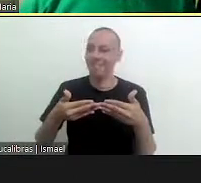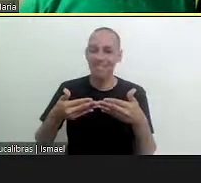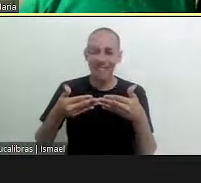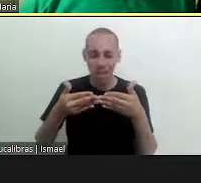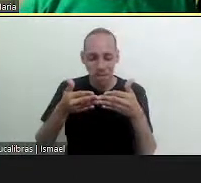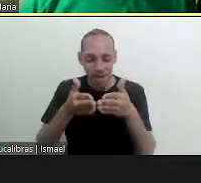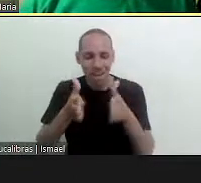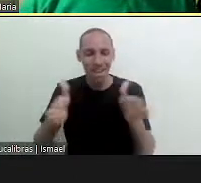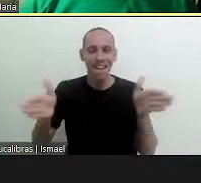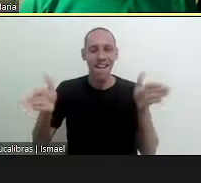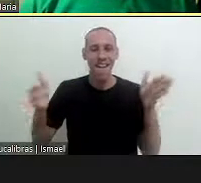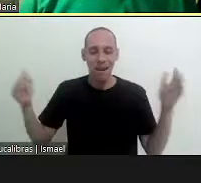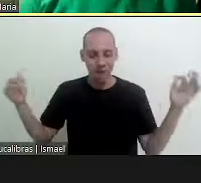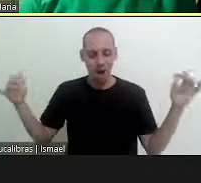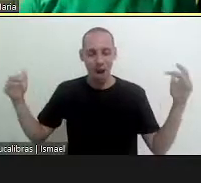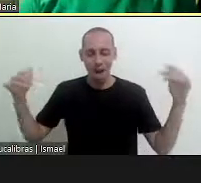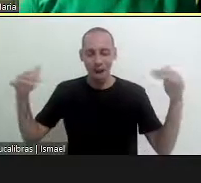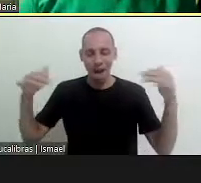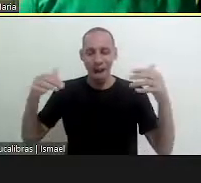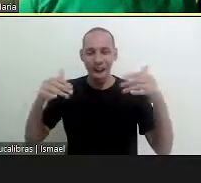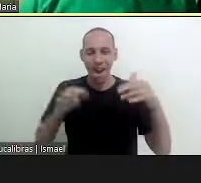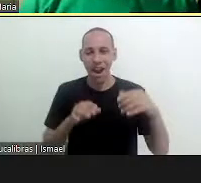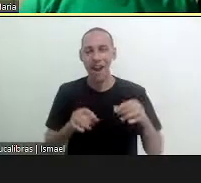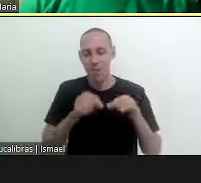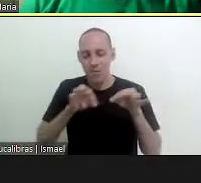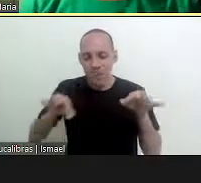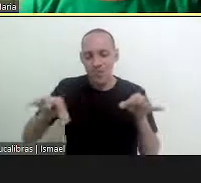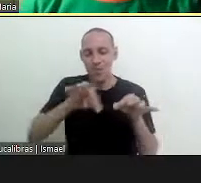it is not something which is close it is open